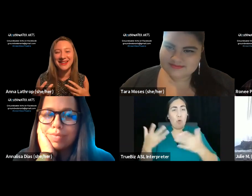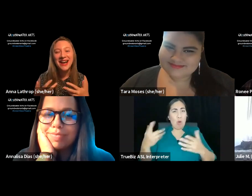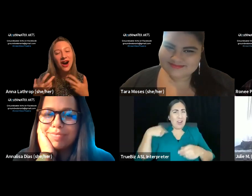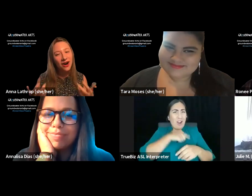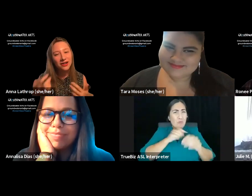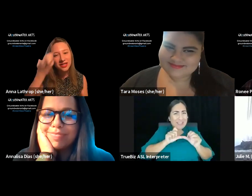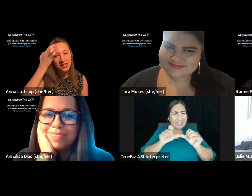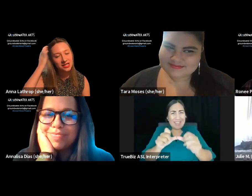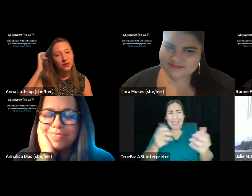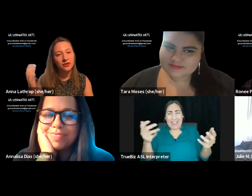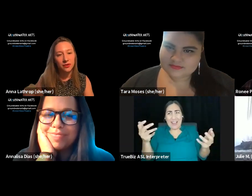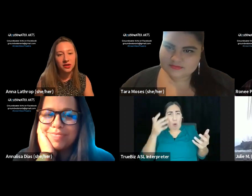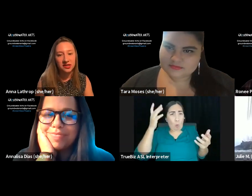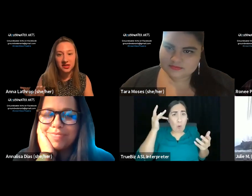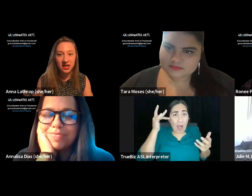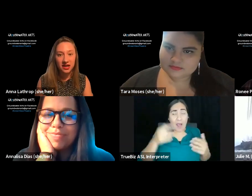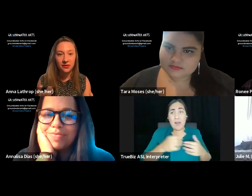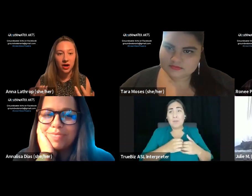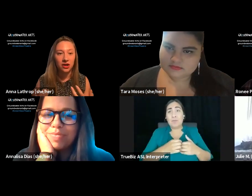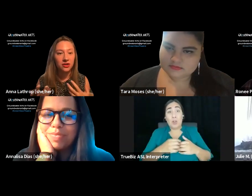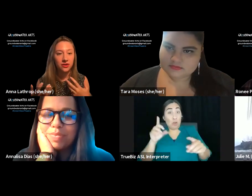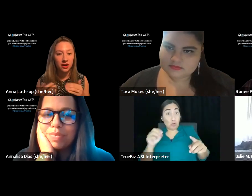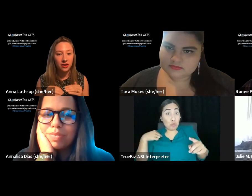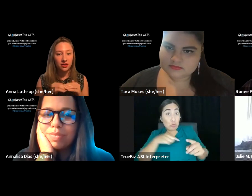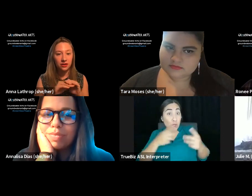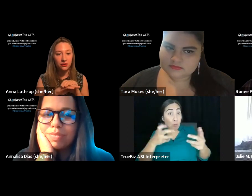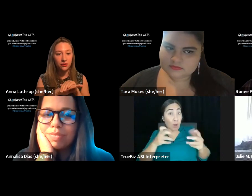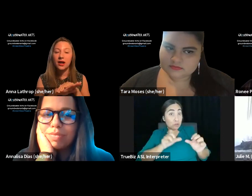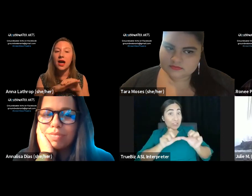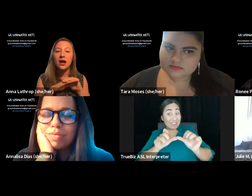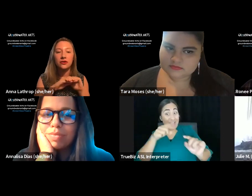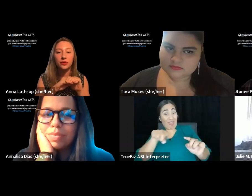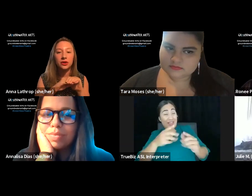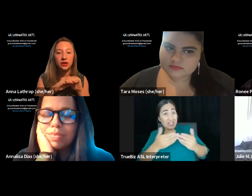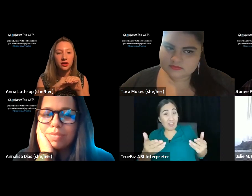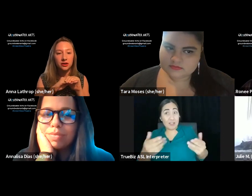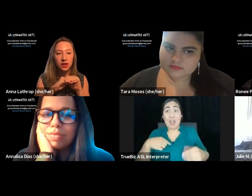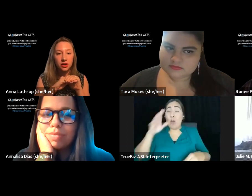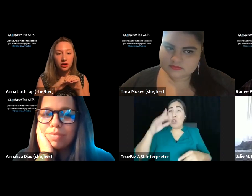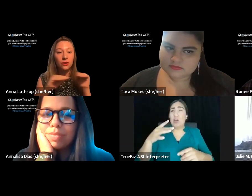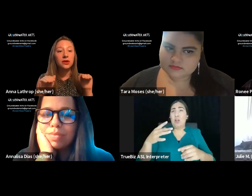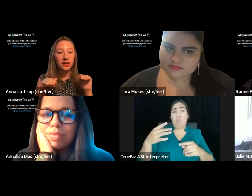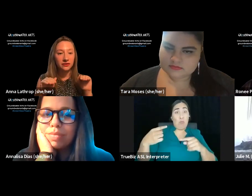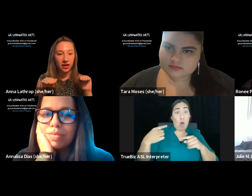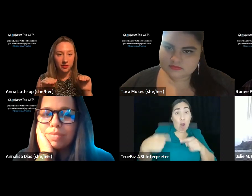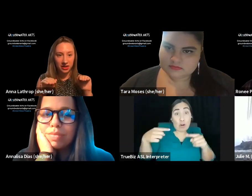are these things that we even want to sustain? I would argue that right now, if we're looking only environmentally,